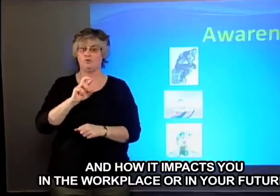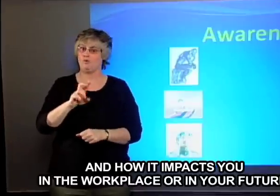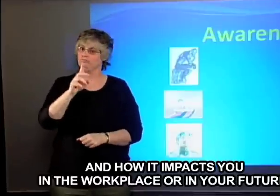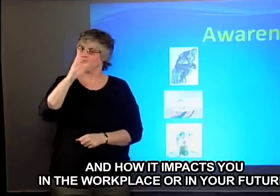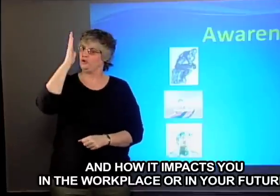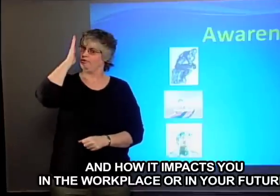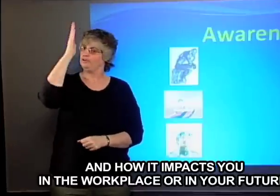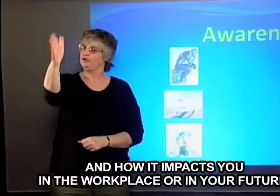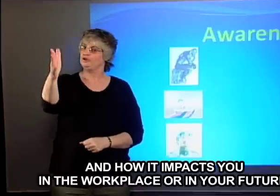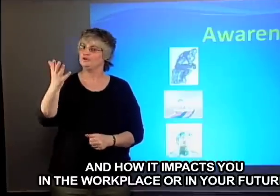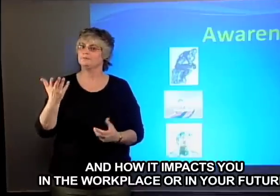in your future.